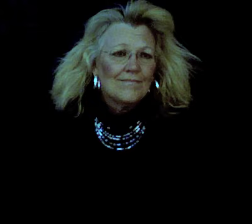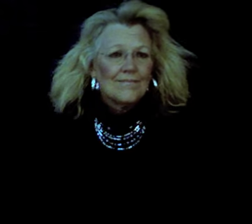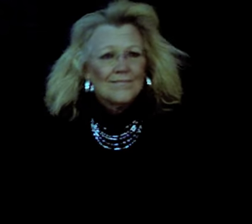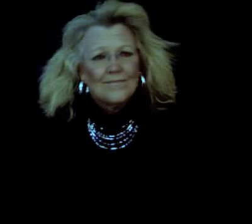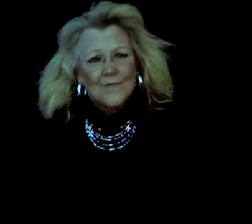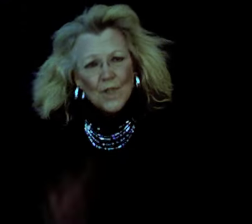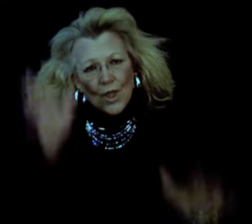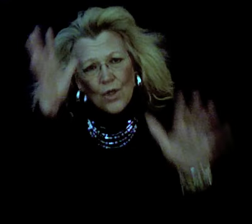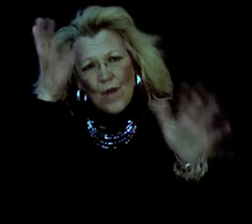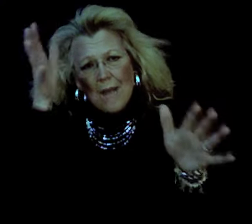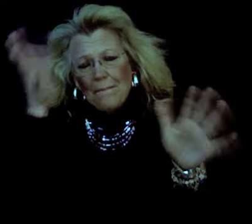Grandpa